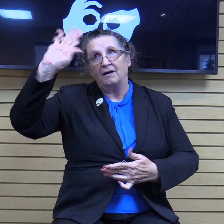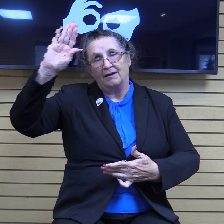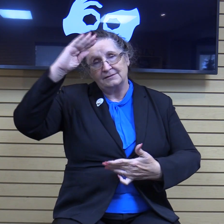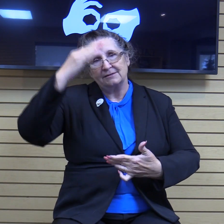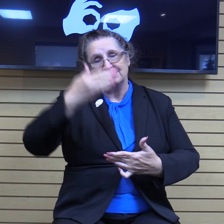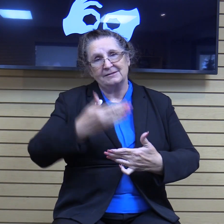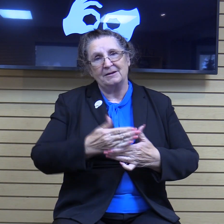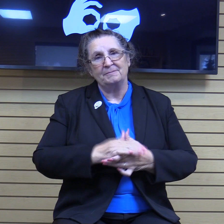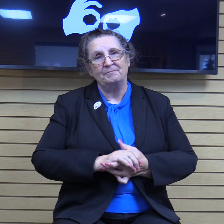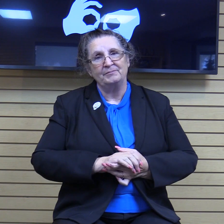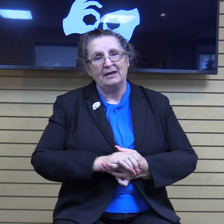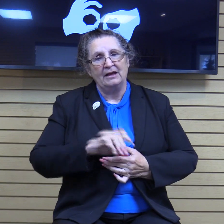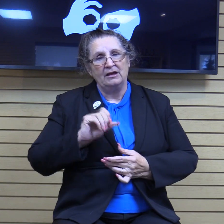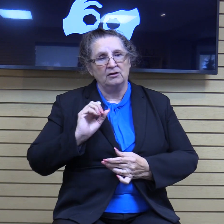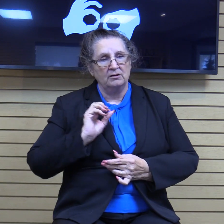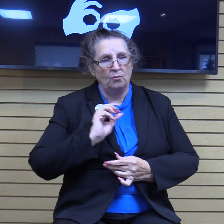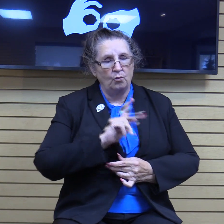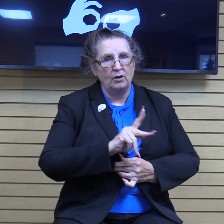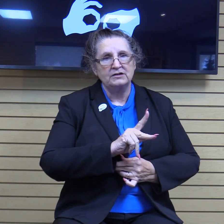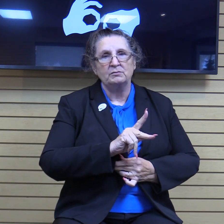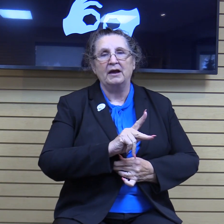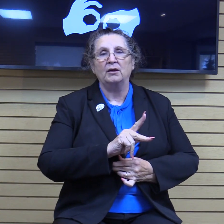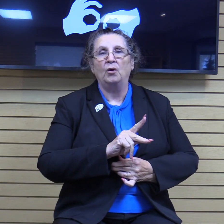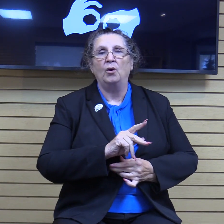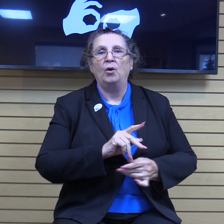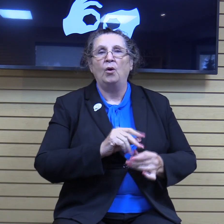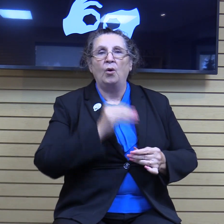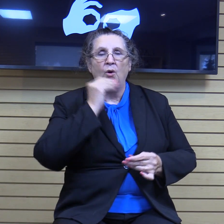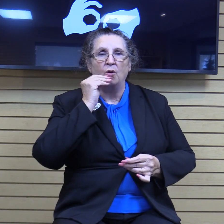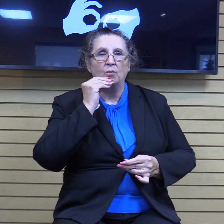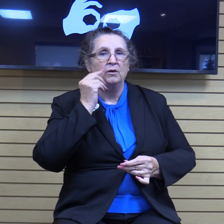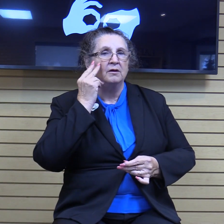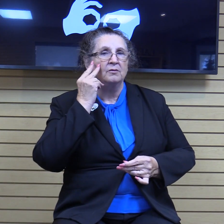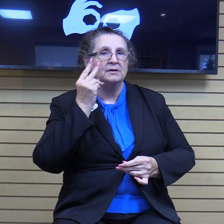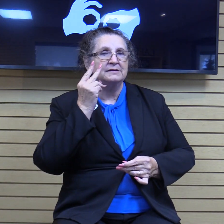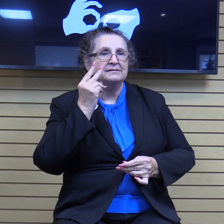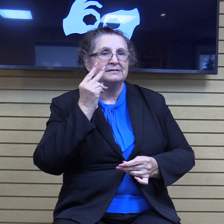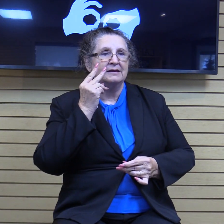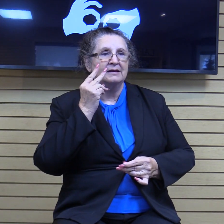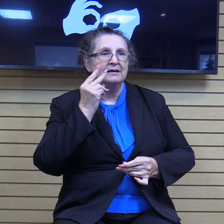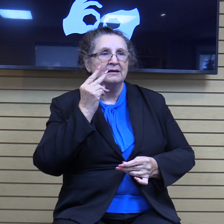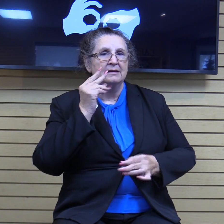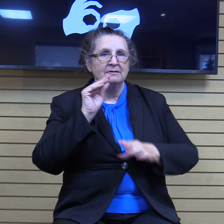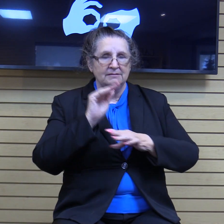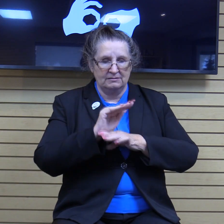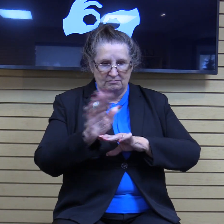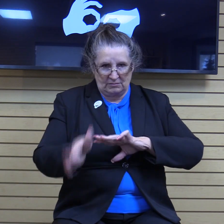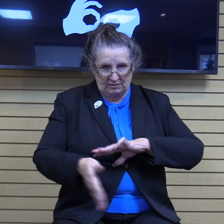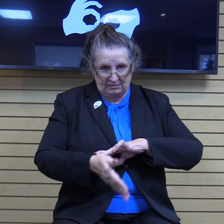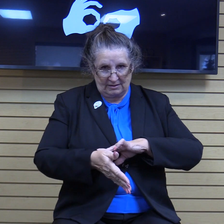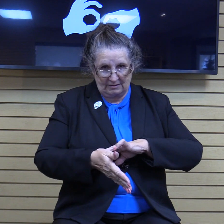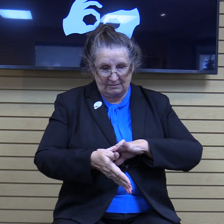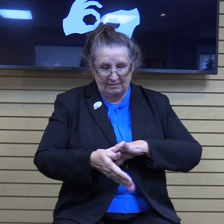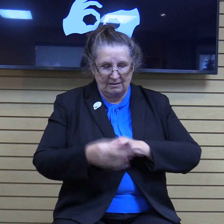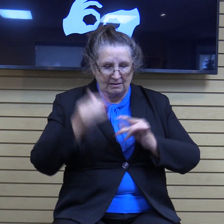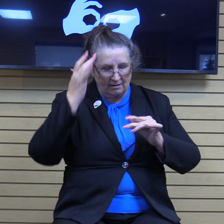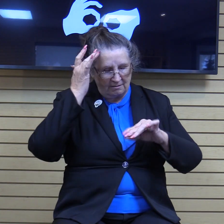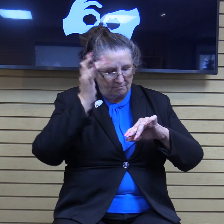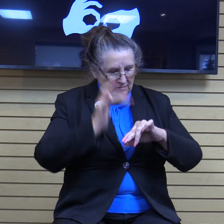He could have rushed back home, but we gather from this text that the nobleman spent the night, I'm sure, meditating on this encounter